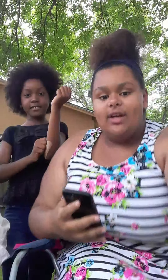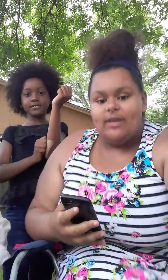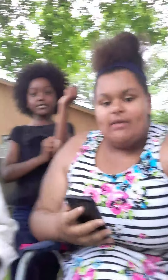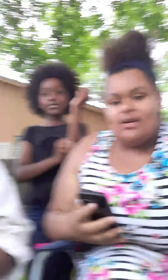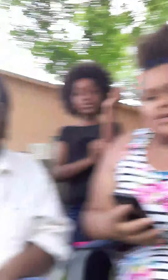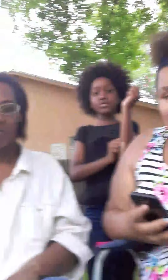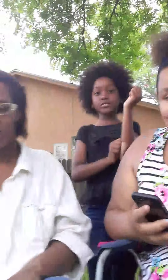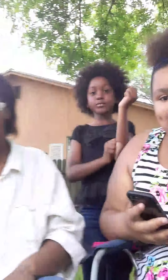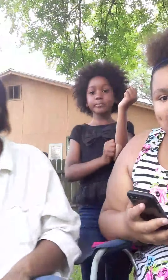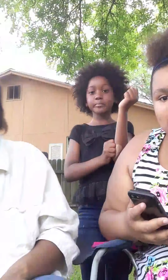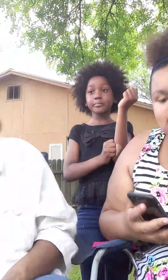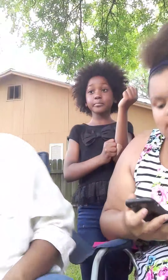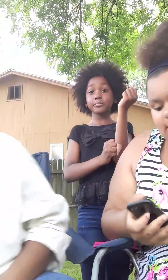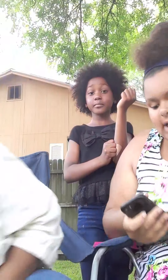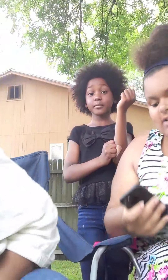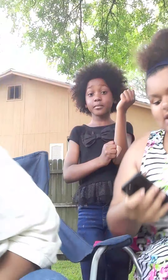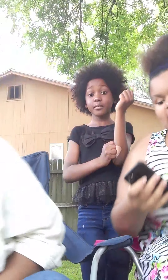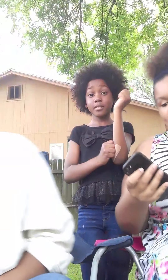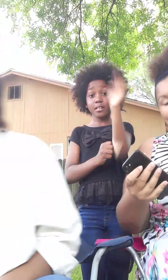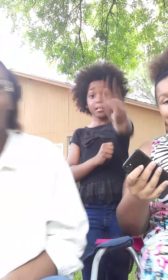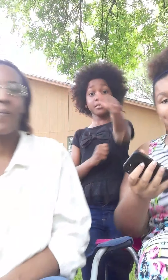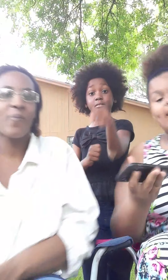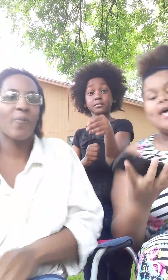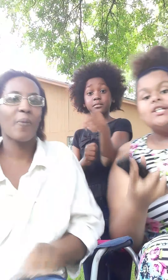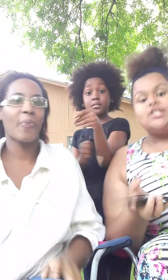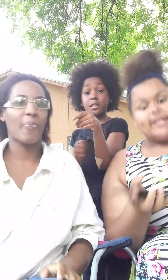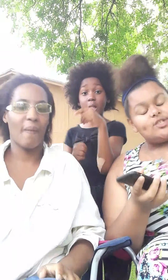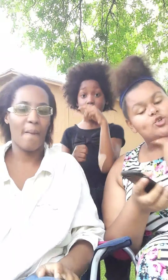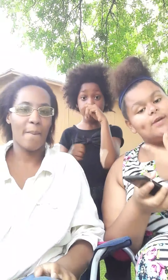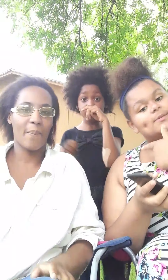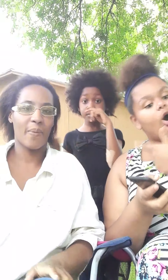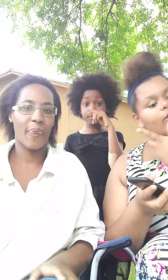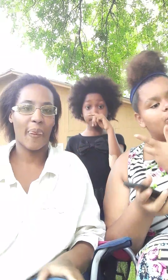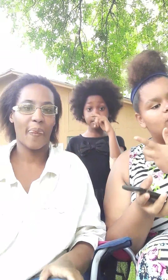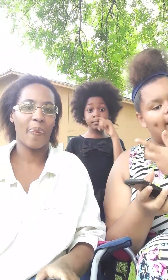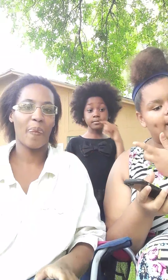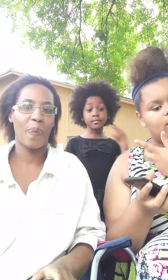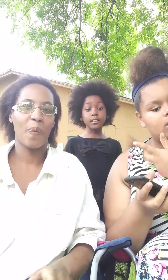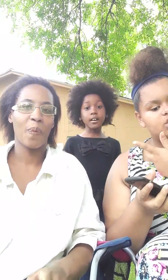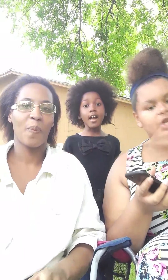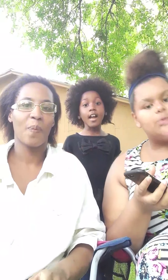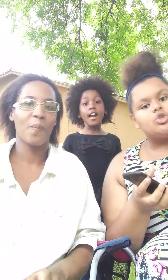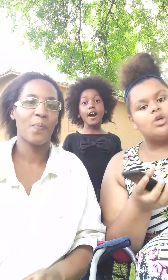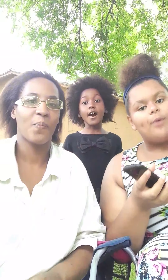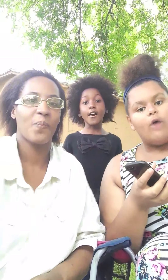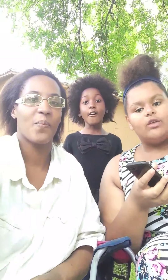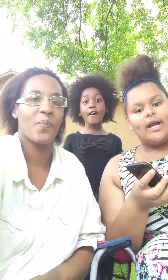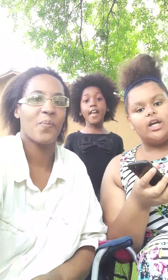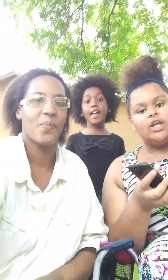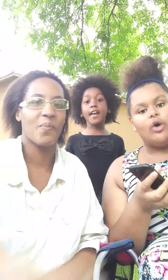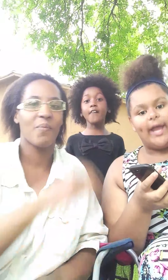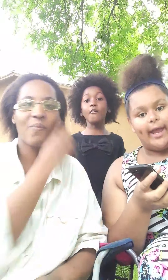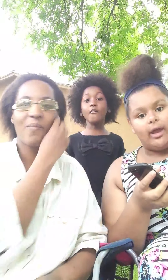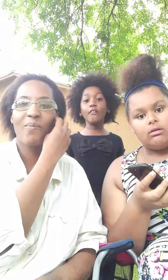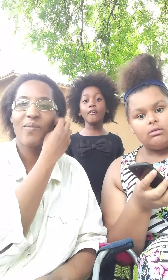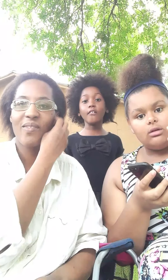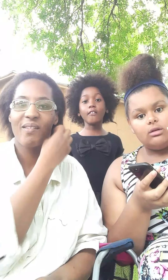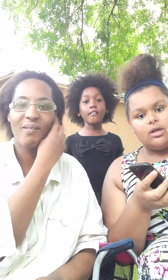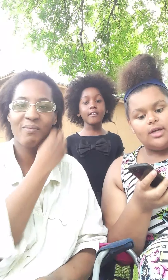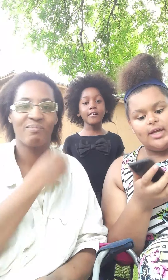that wasn't 10 that was 11 but she trips over like she will trip over like a little ant if